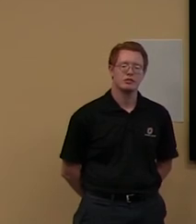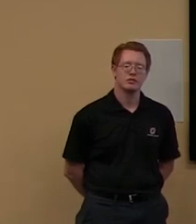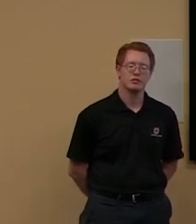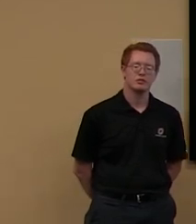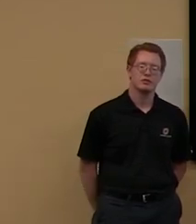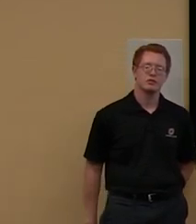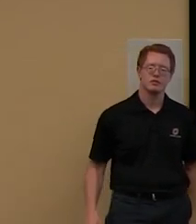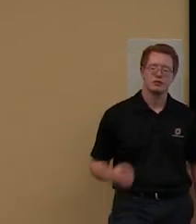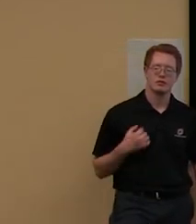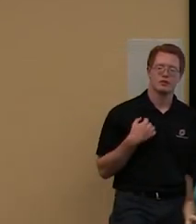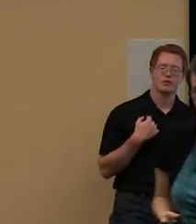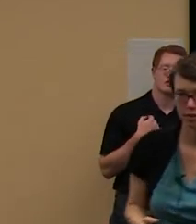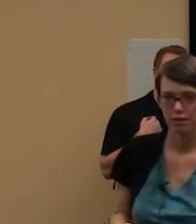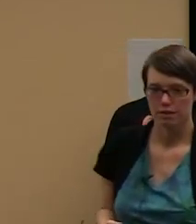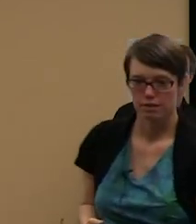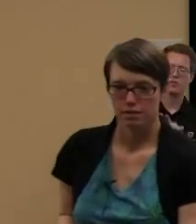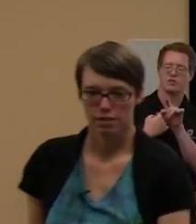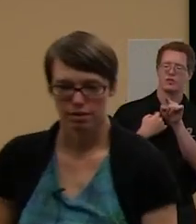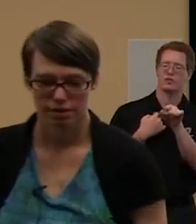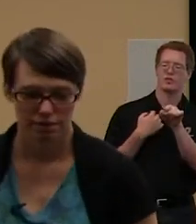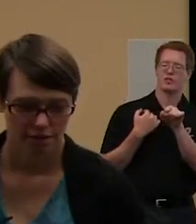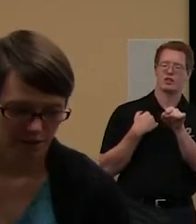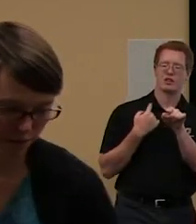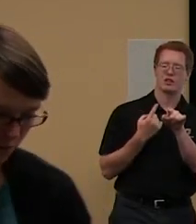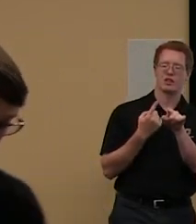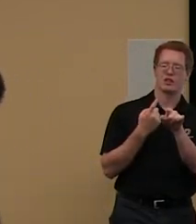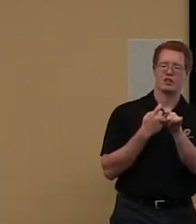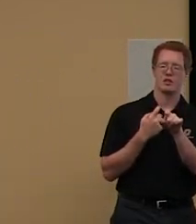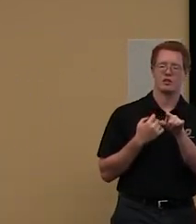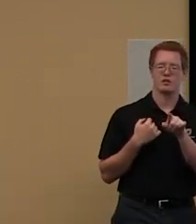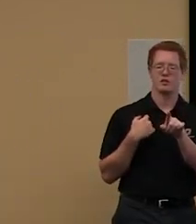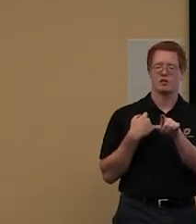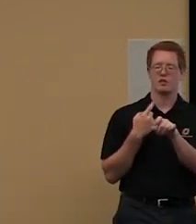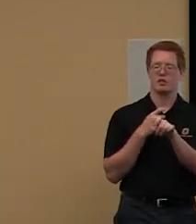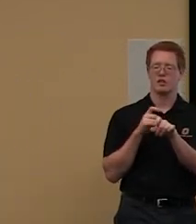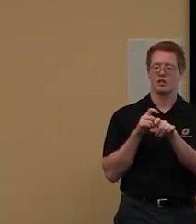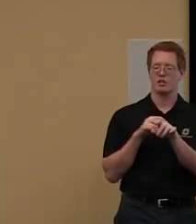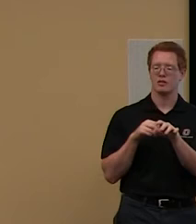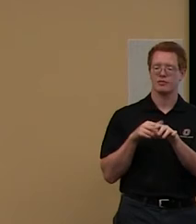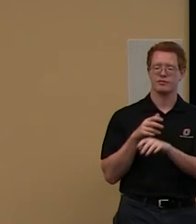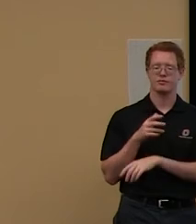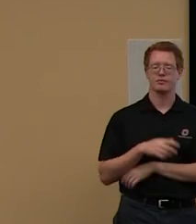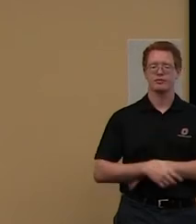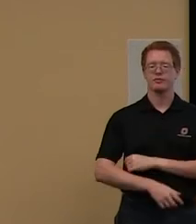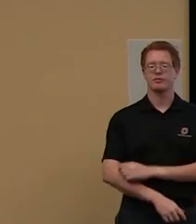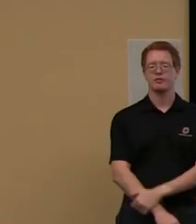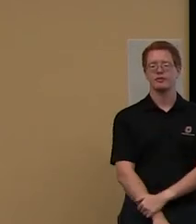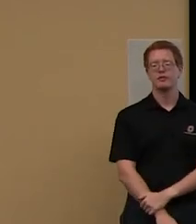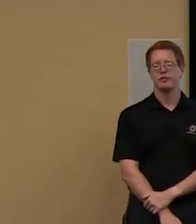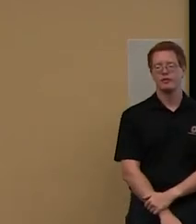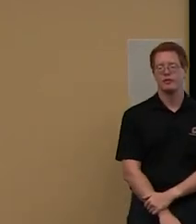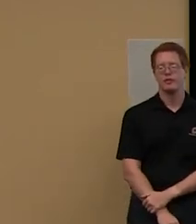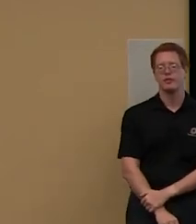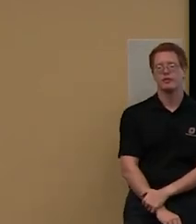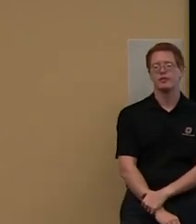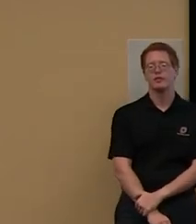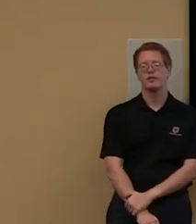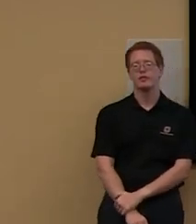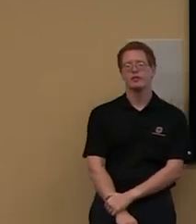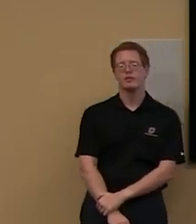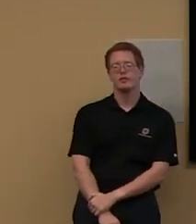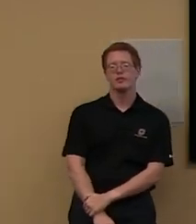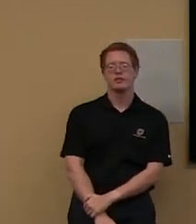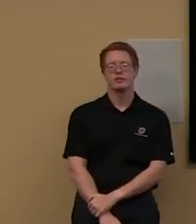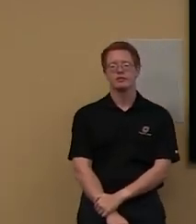Sure. Absolutely. I have a list of your info, but, uh, every time I have to be, to be in the account